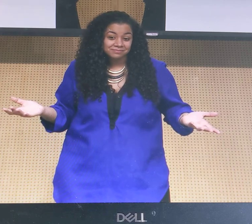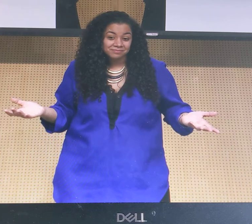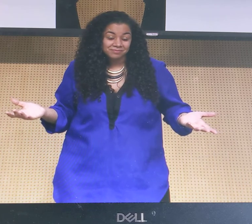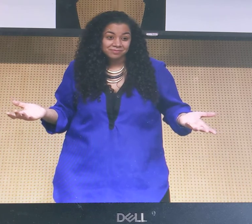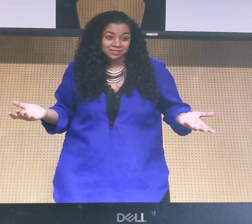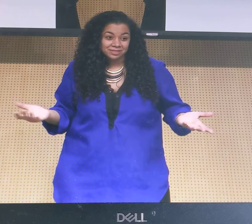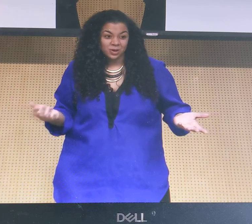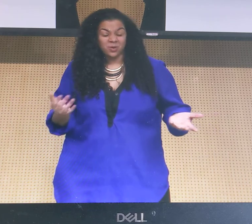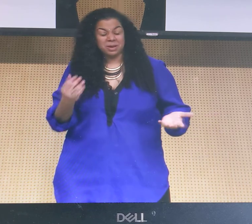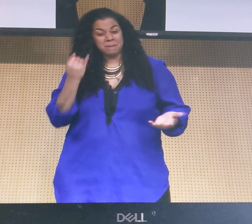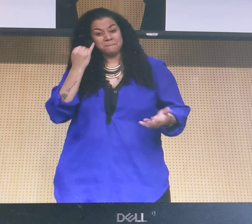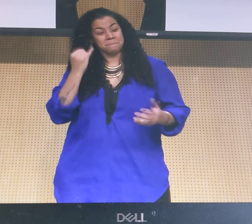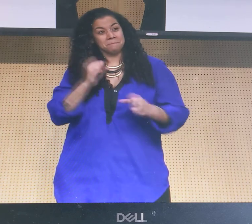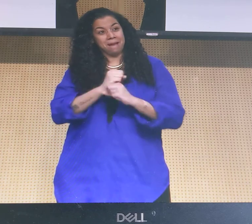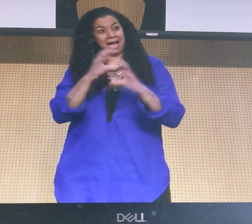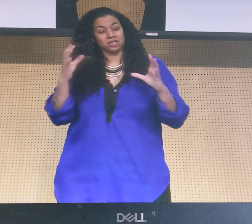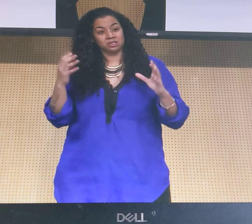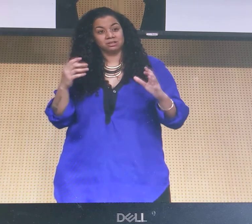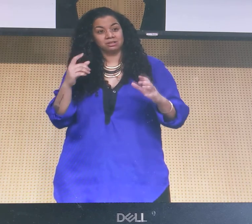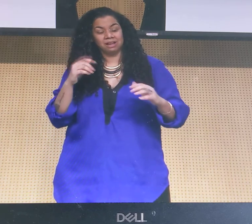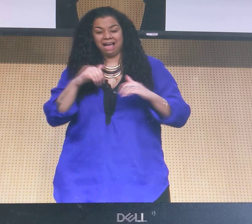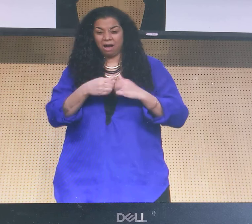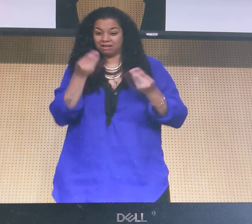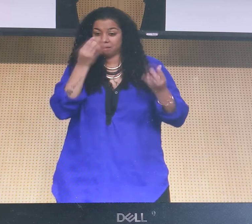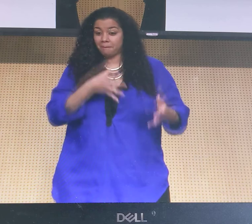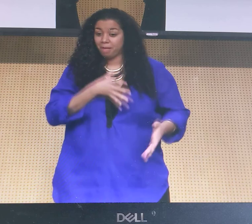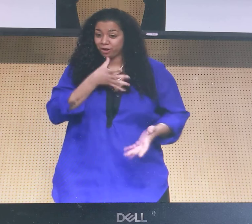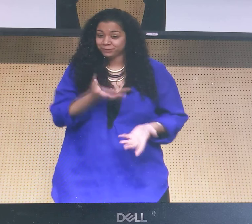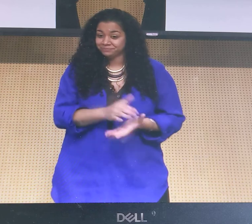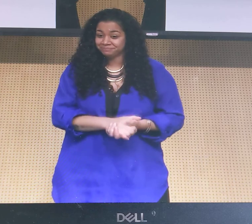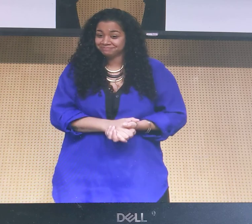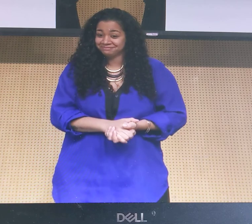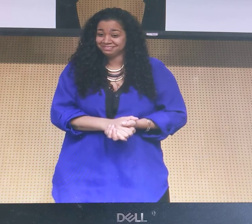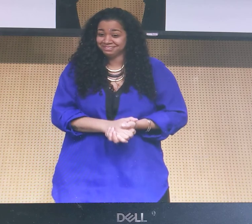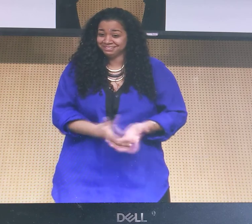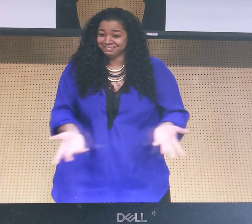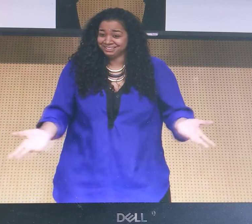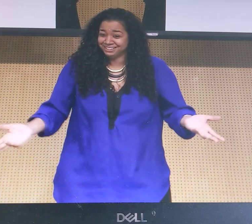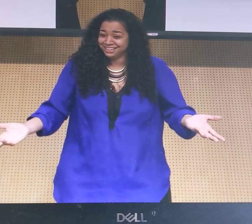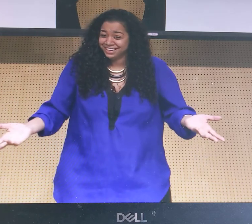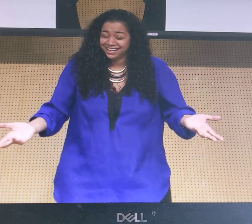I was 17 when I came to RIT. Can you imagine how I told my mother?